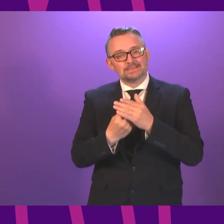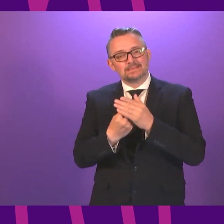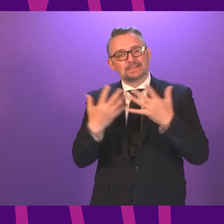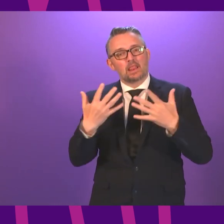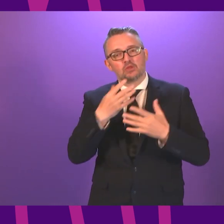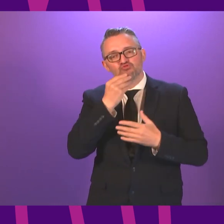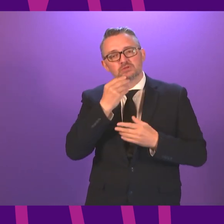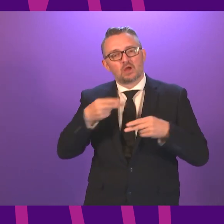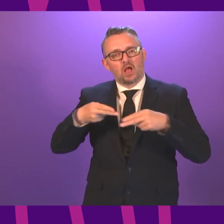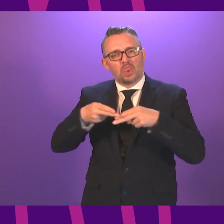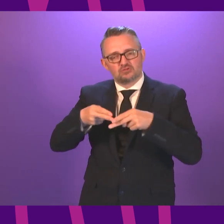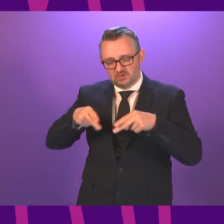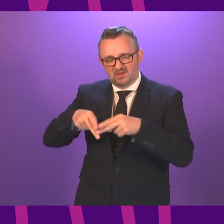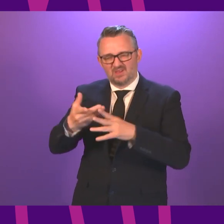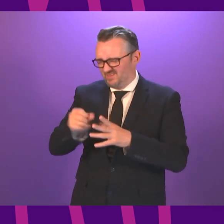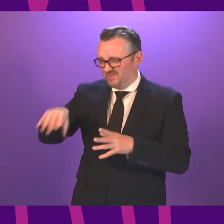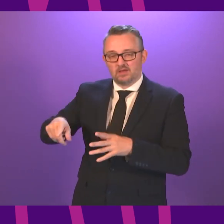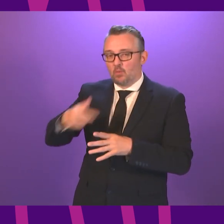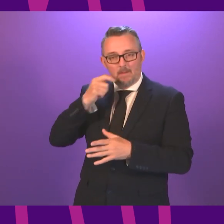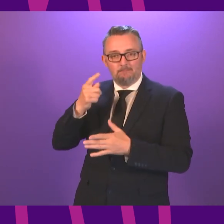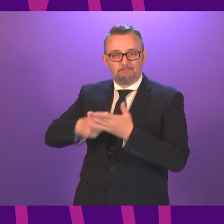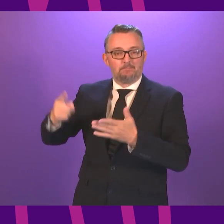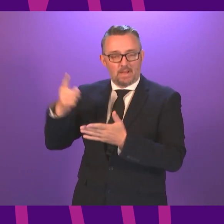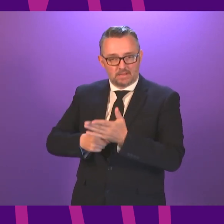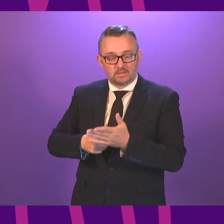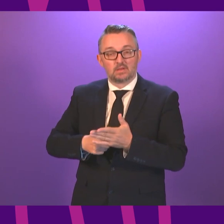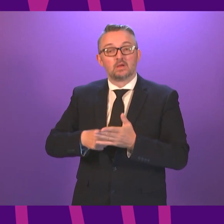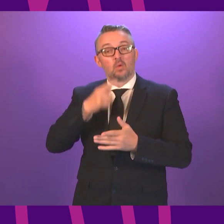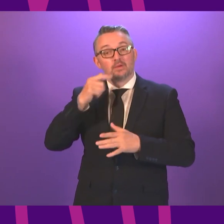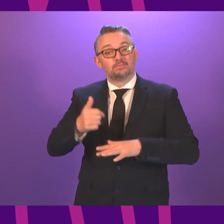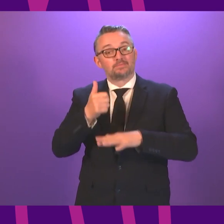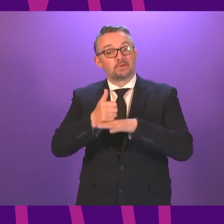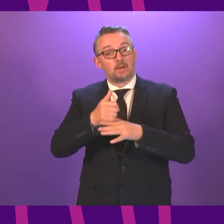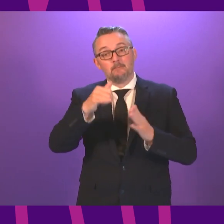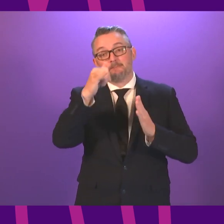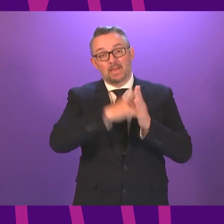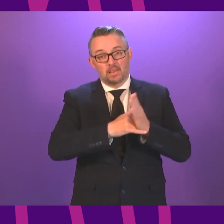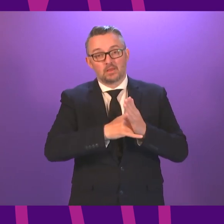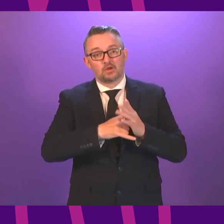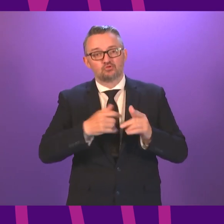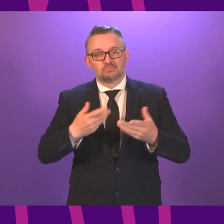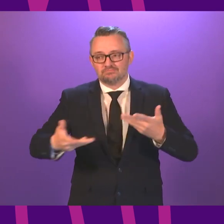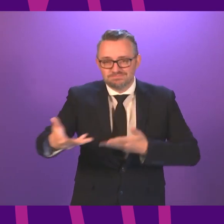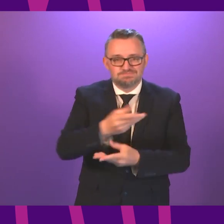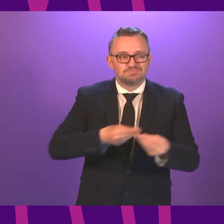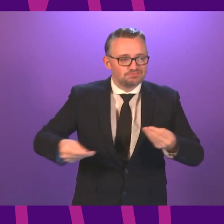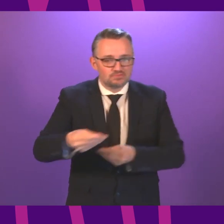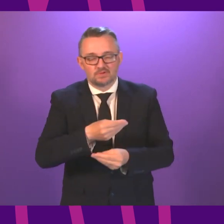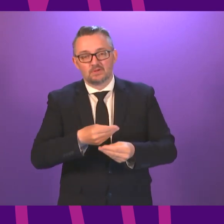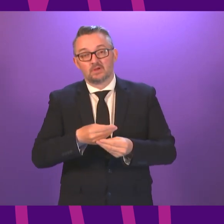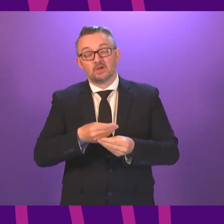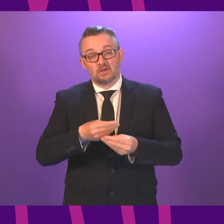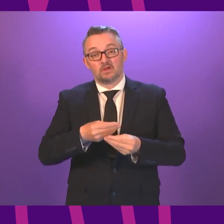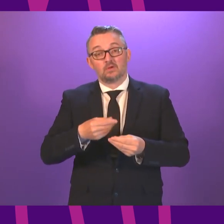a deposit return scheme for single-use drinks, containers, and introduce a bill to promote the circular economy. Finally,